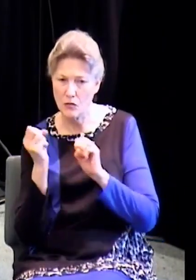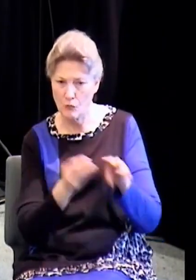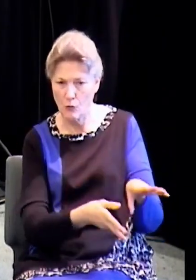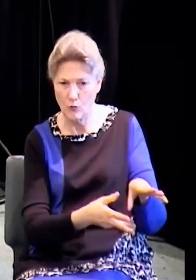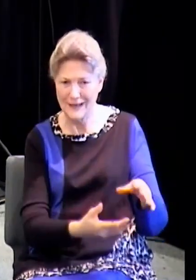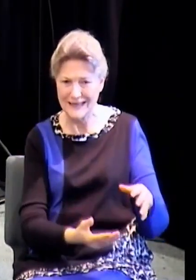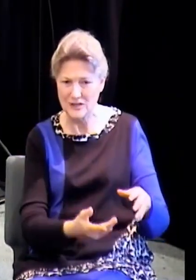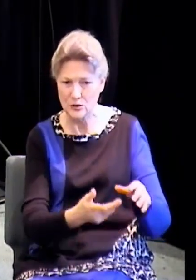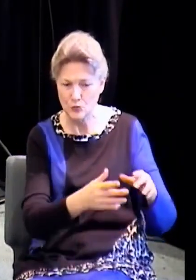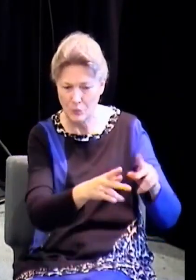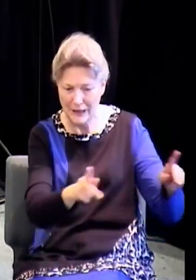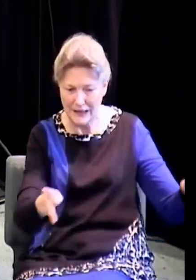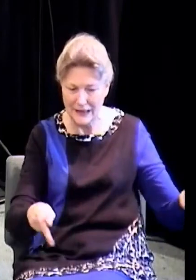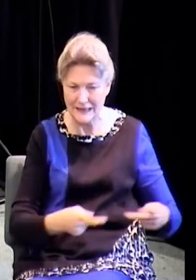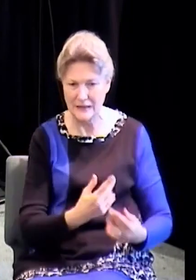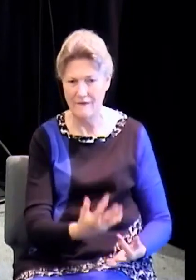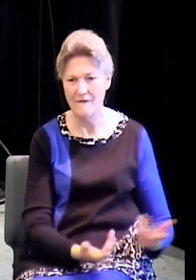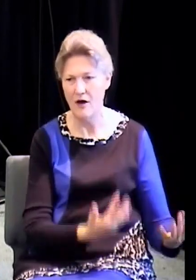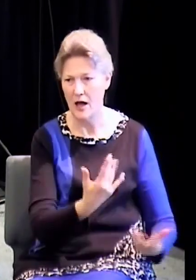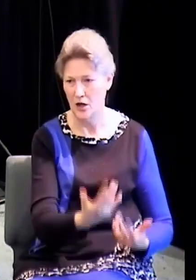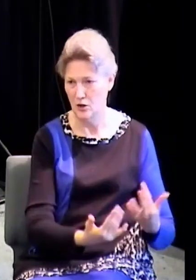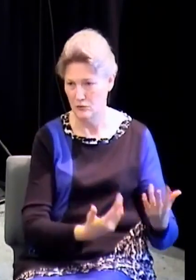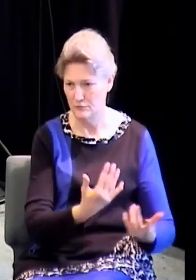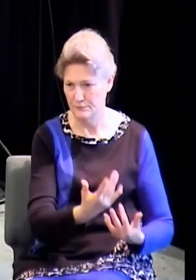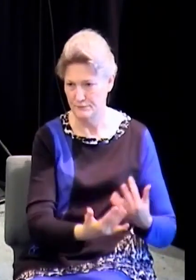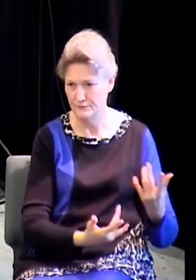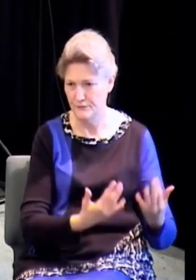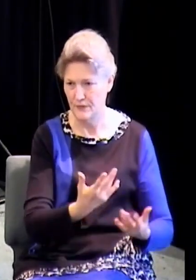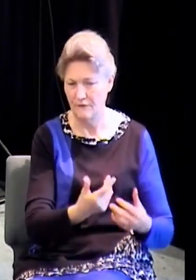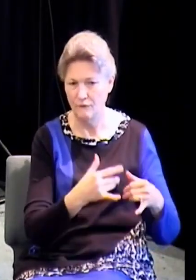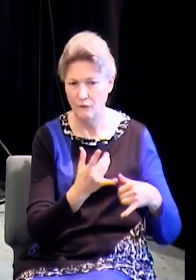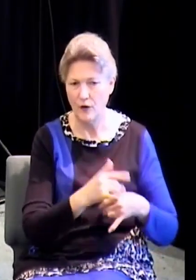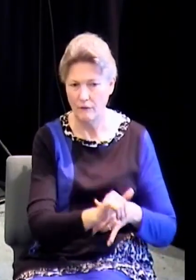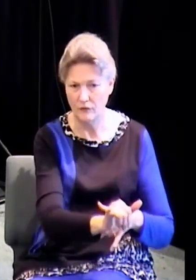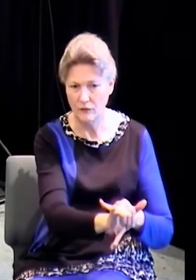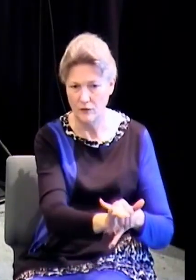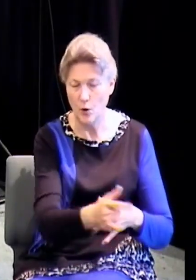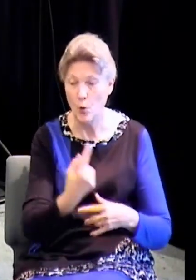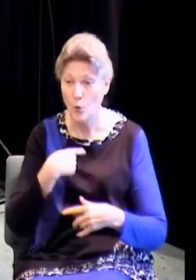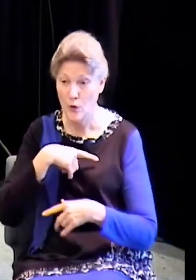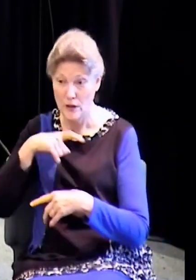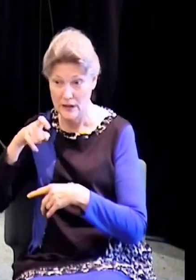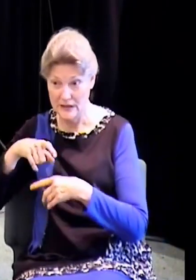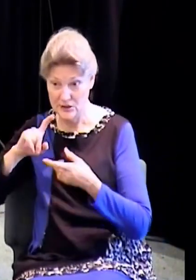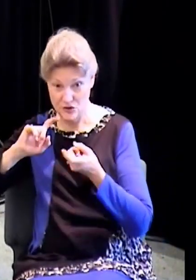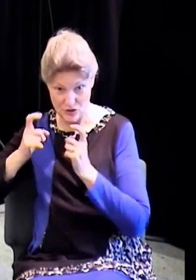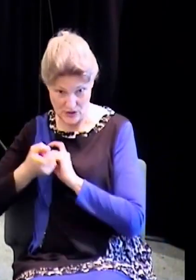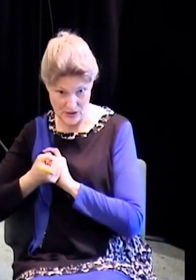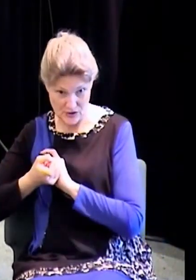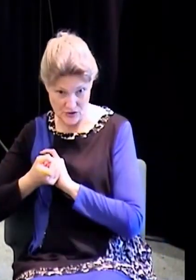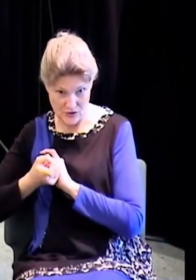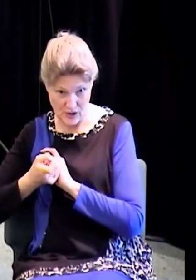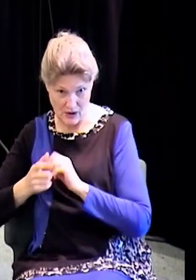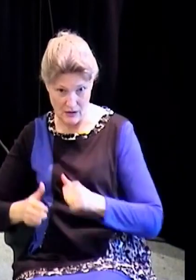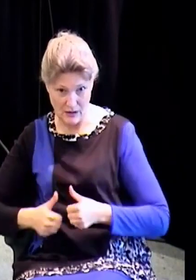We need to change. I'm talking about the change that has to happen in our lives and